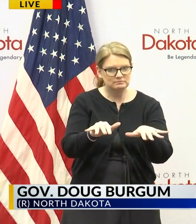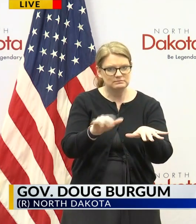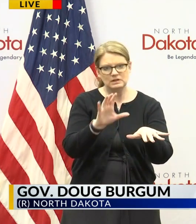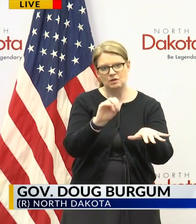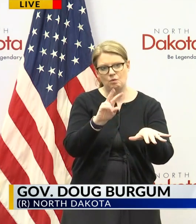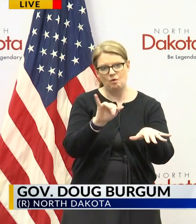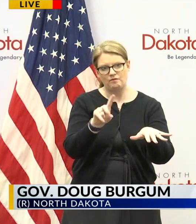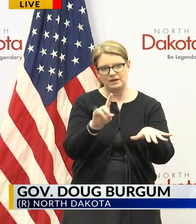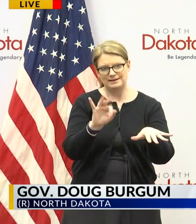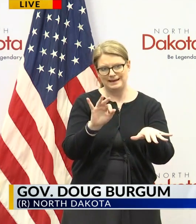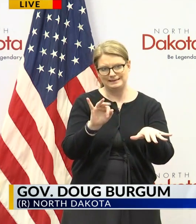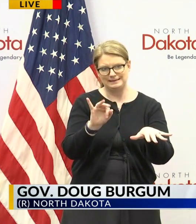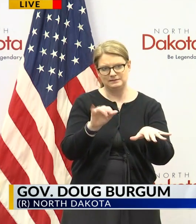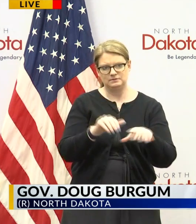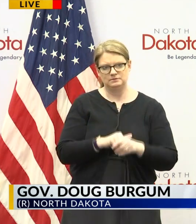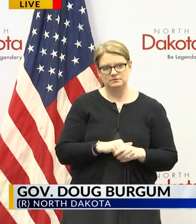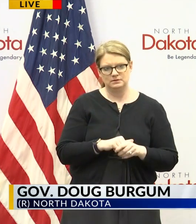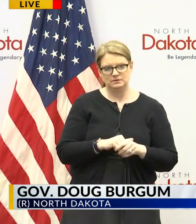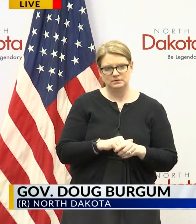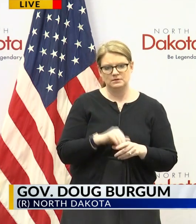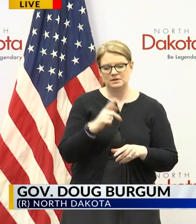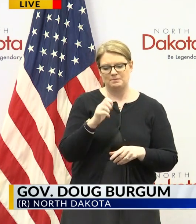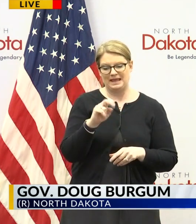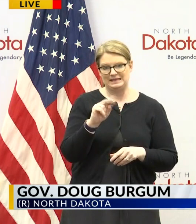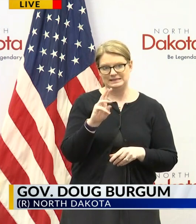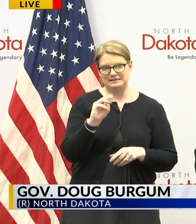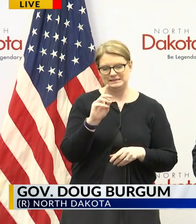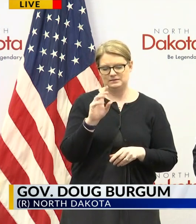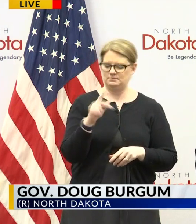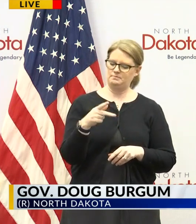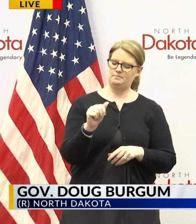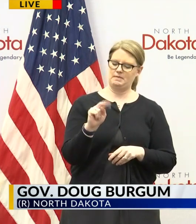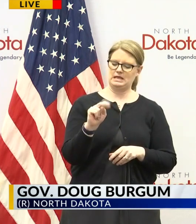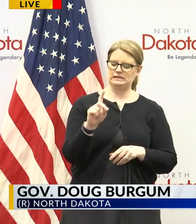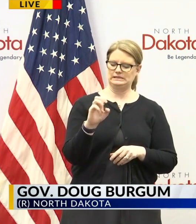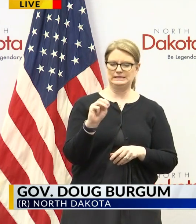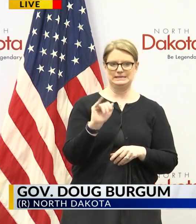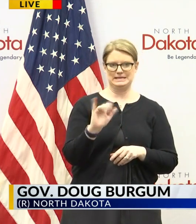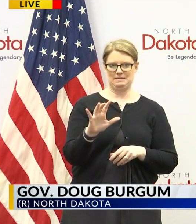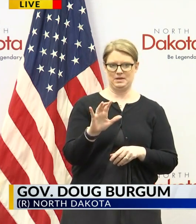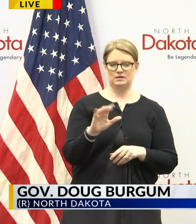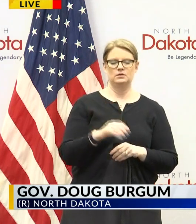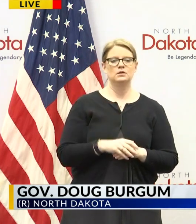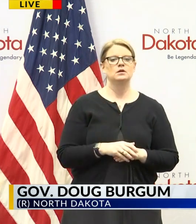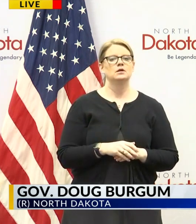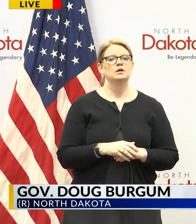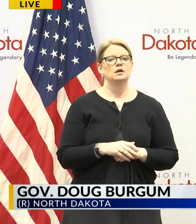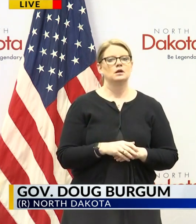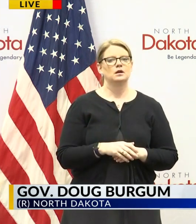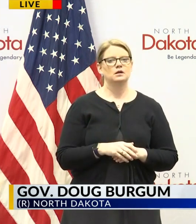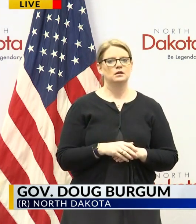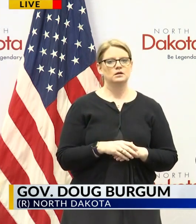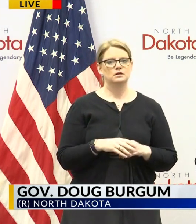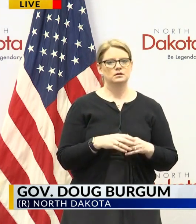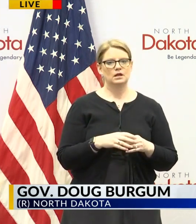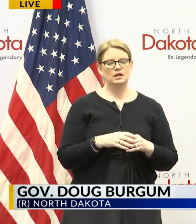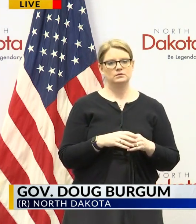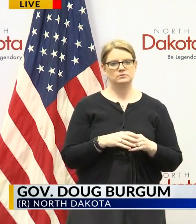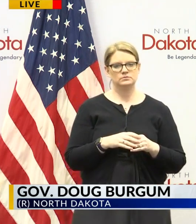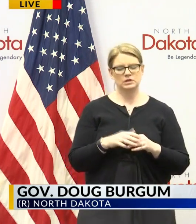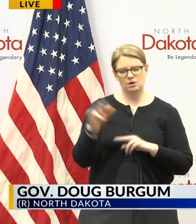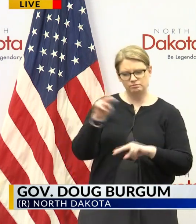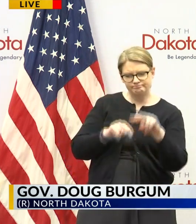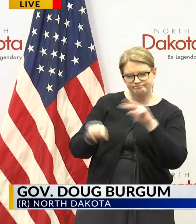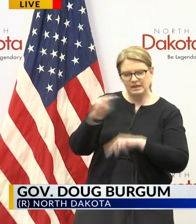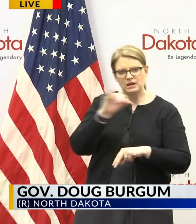pandemic that we're experiencing as we know from taking a look at other states and